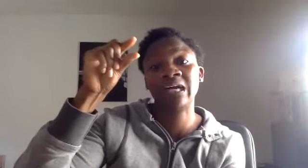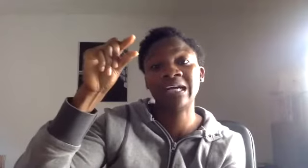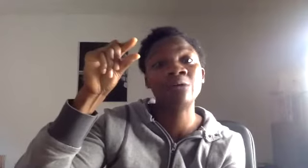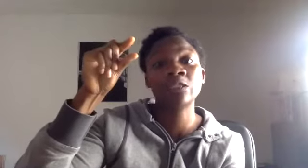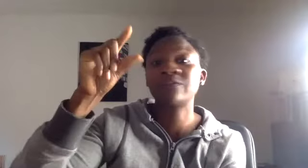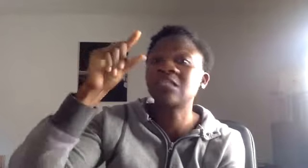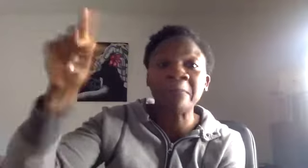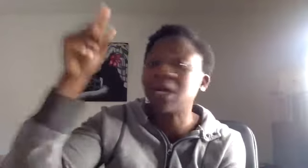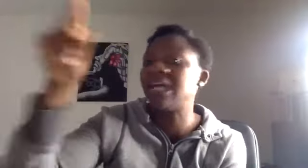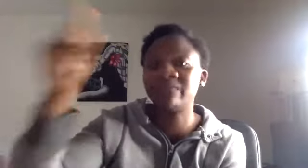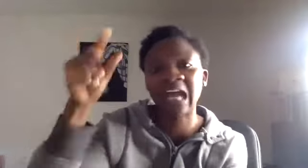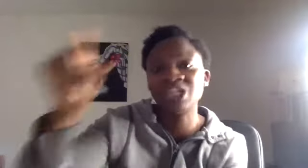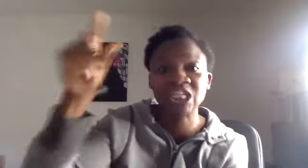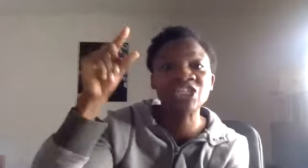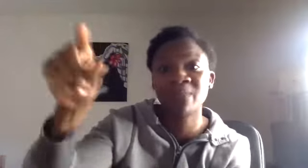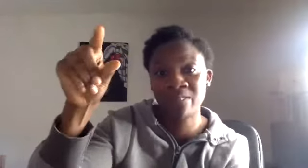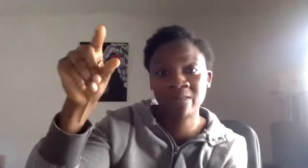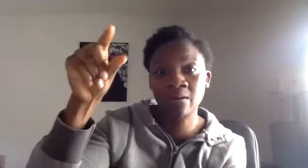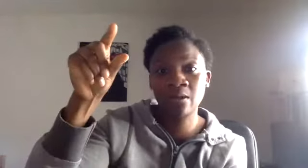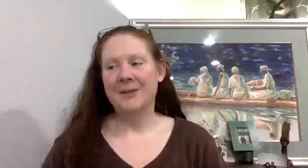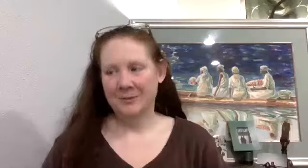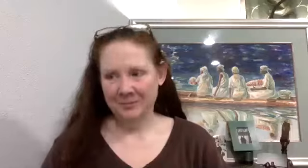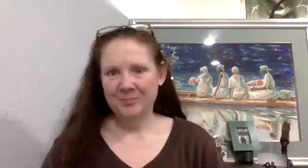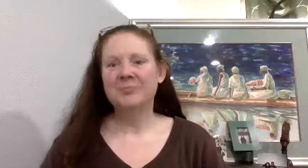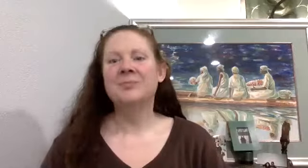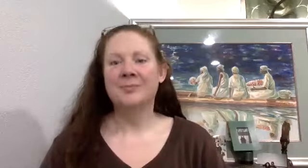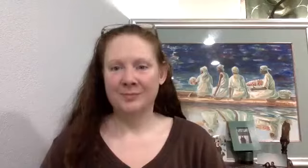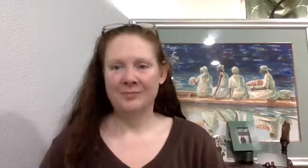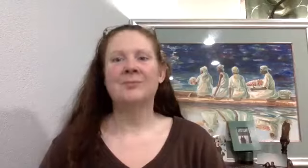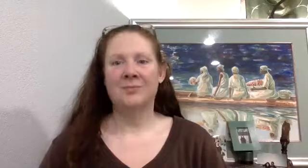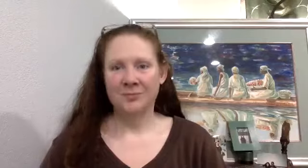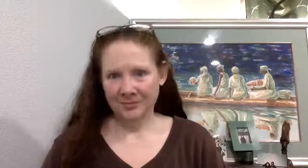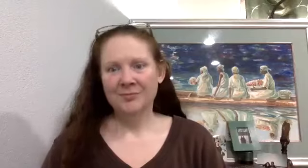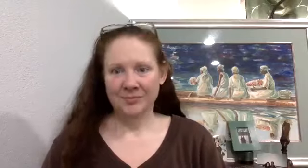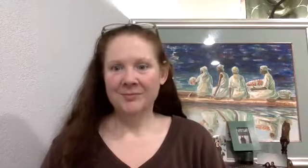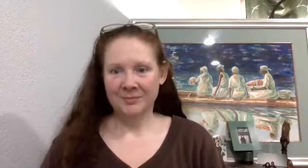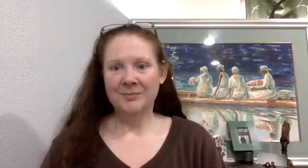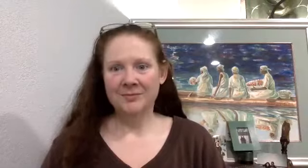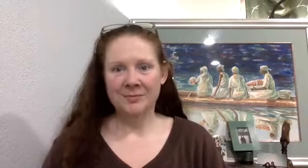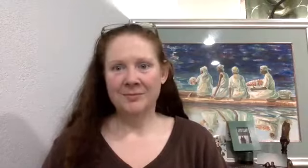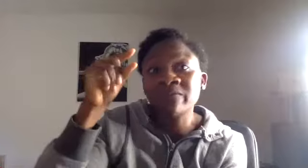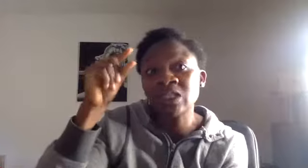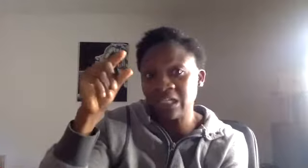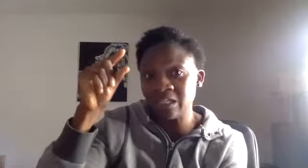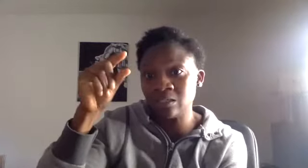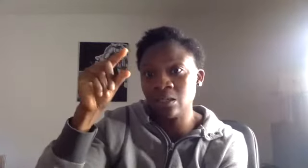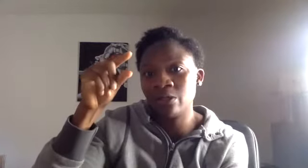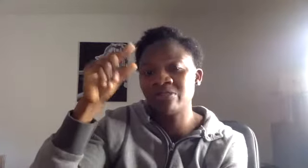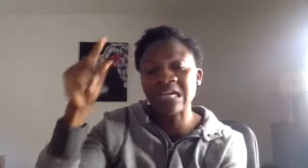accounts for some kind of occasion each month. Yes. That may well cost you a substantial amount. All of a sudden, things